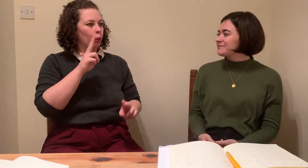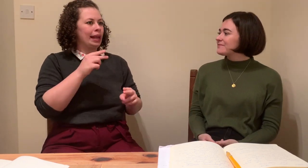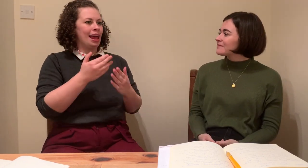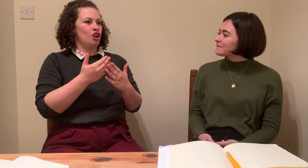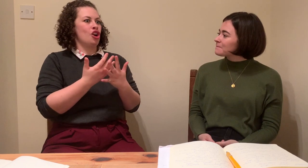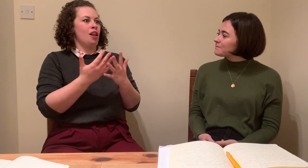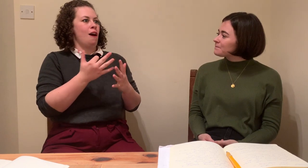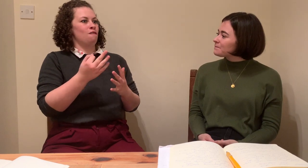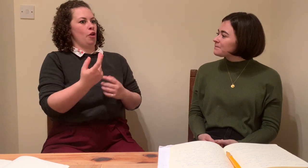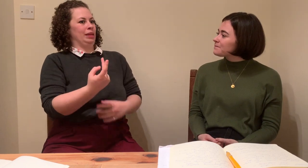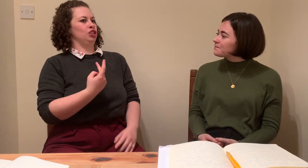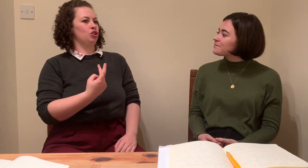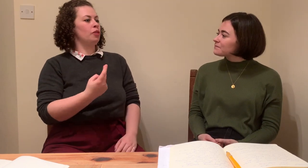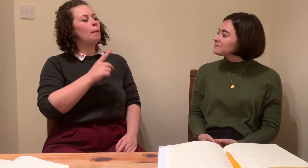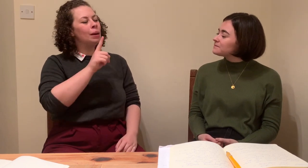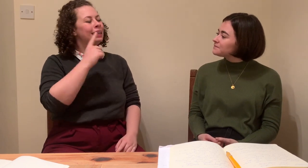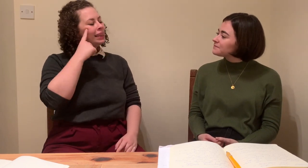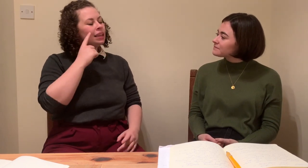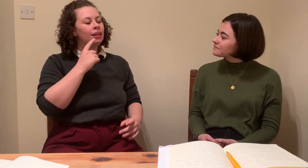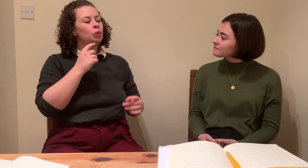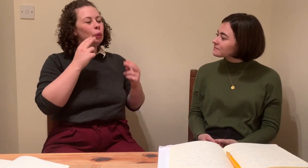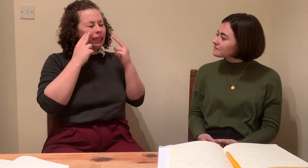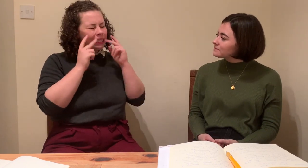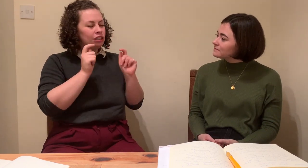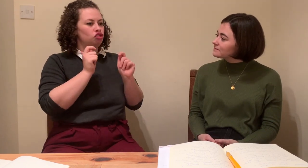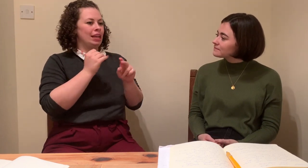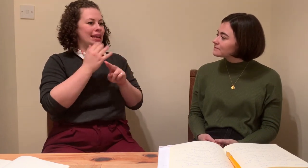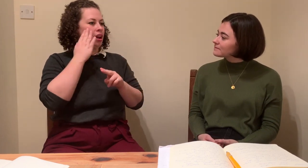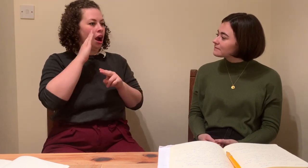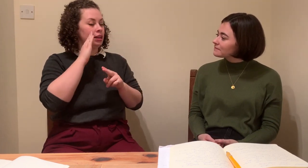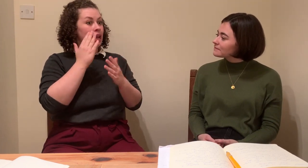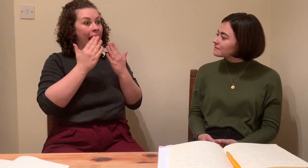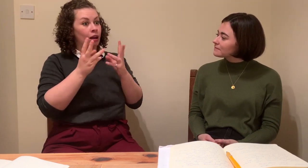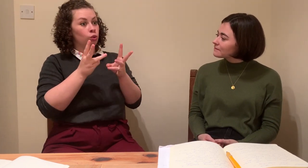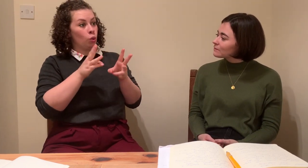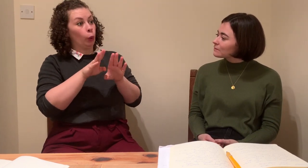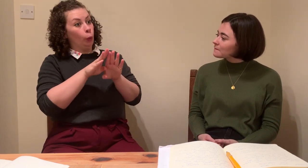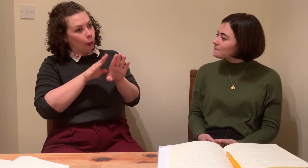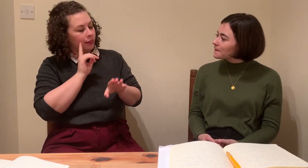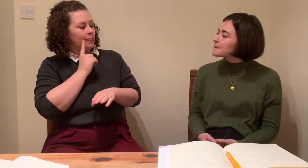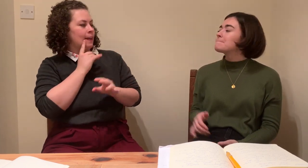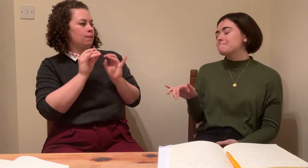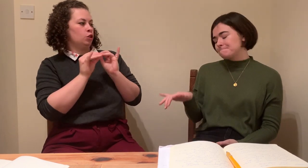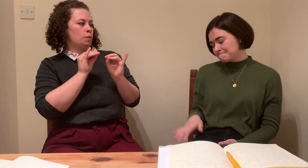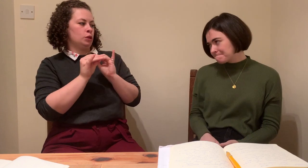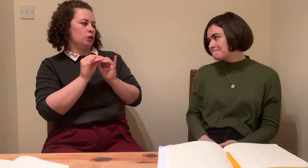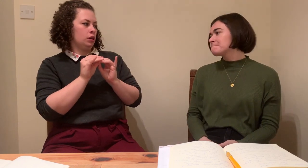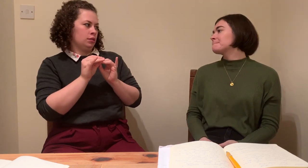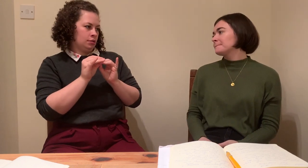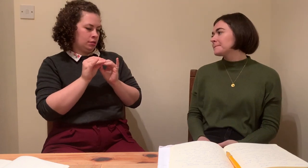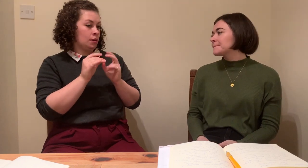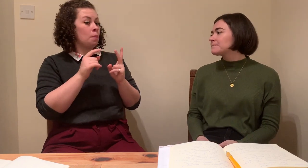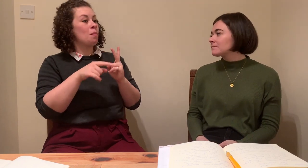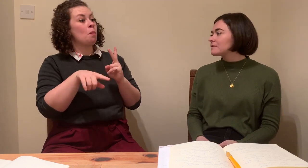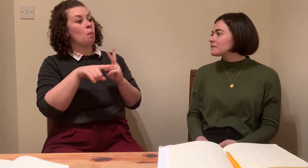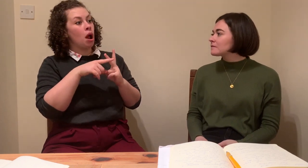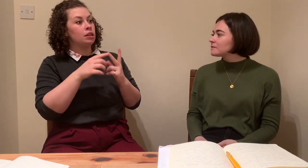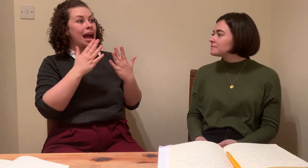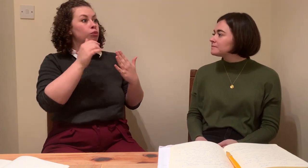where you're working with a deaf interpreter and not just one deaf interpreter, a few deaf interpreters that we have in Ireland to create various teams and dynamics. And I think that's important that we